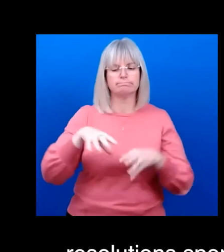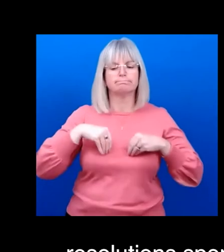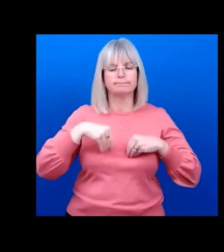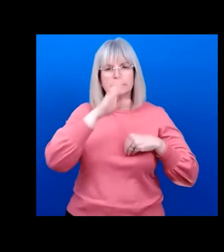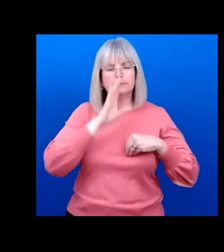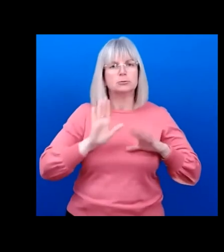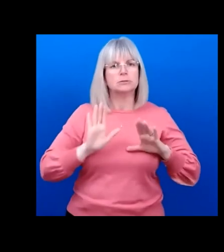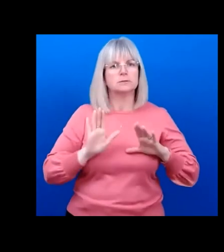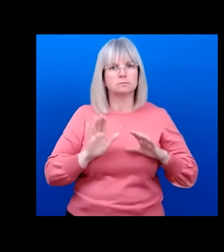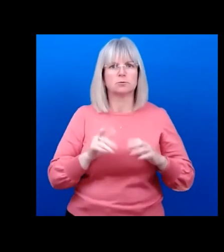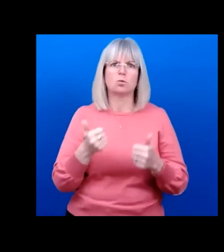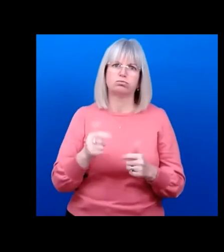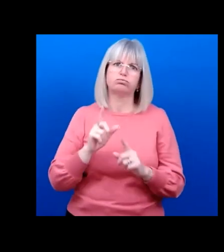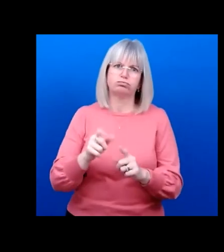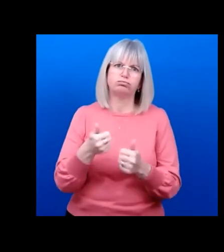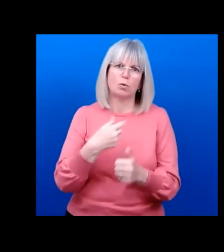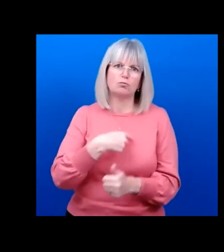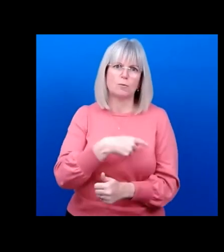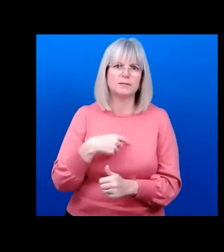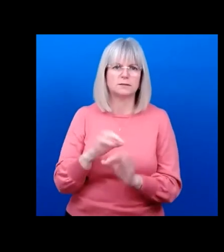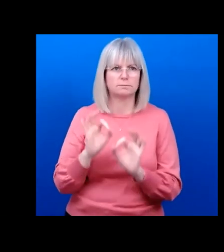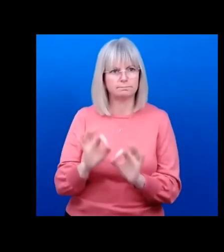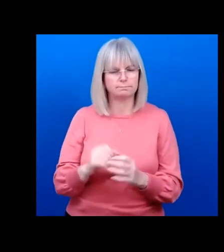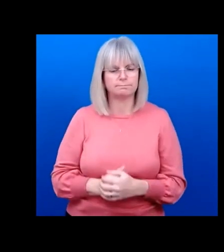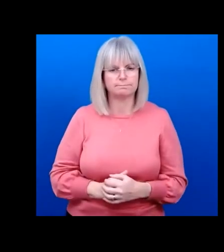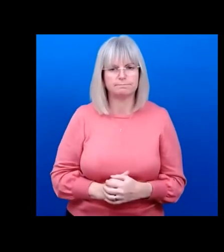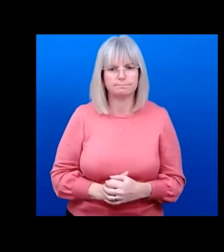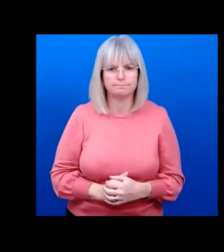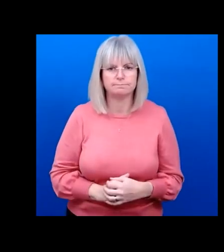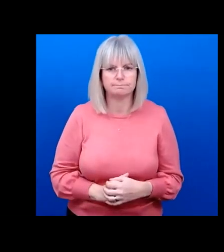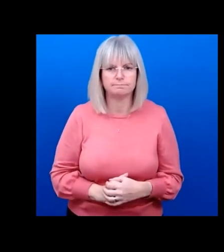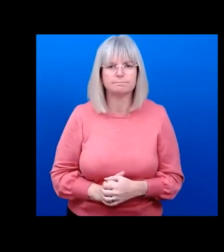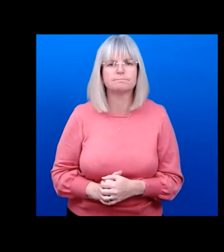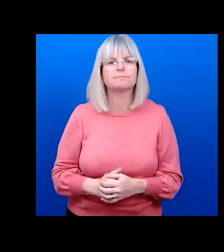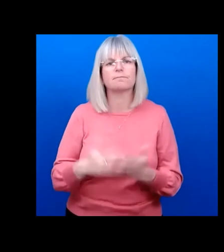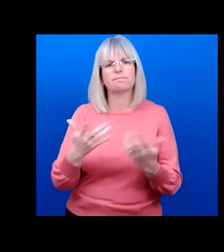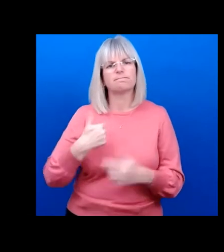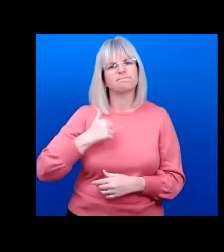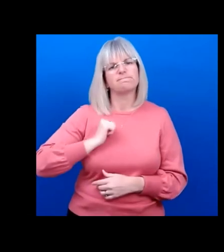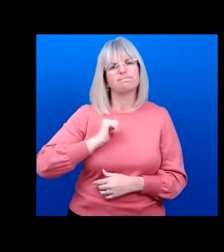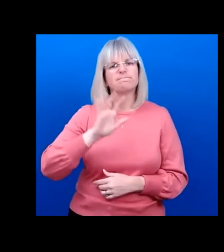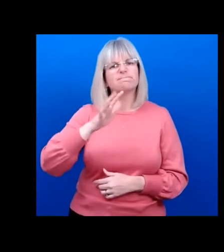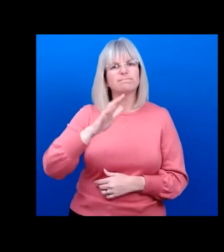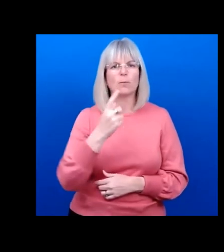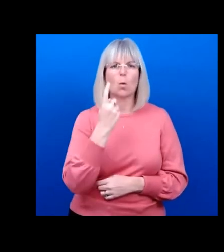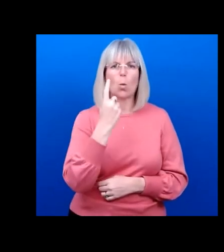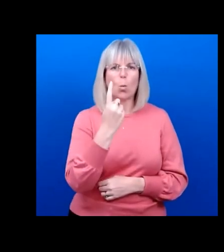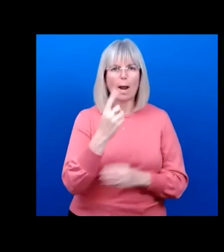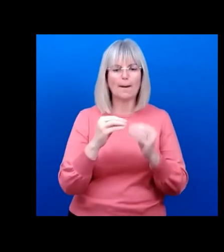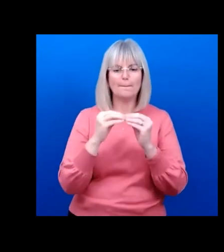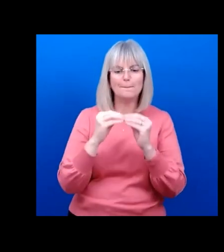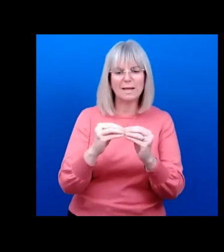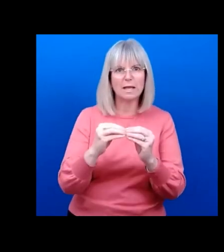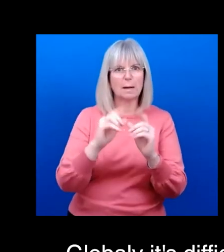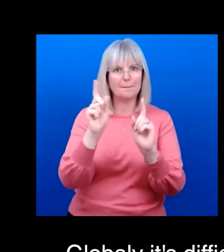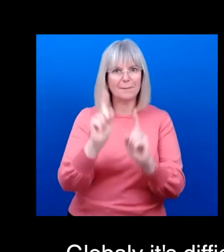Alakos Globally it's difficult to imagine that an estimated 1 billion people have vision impairment or